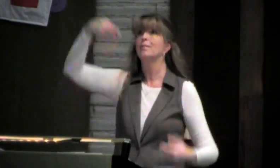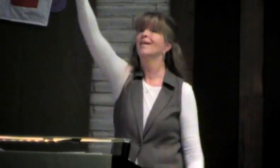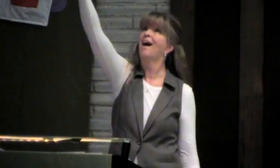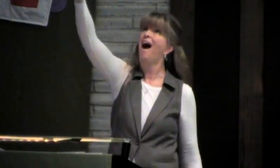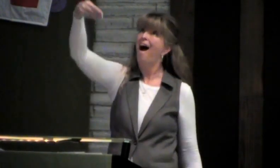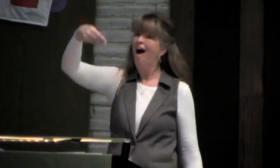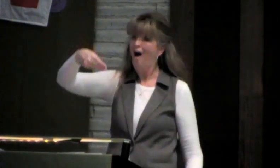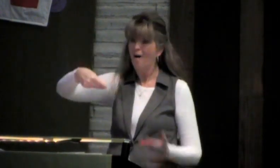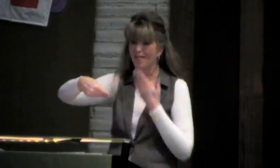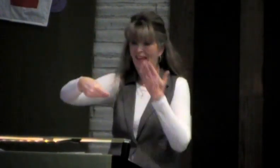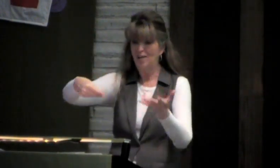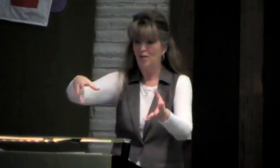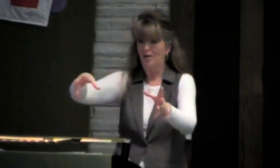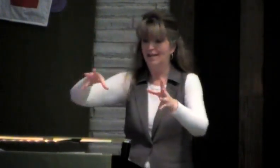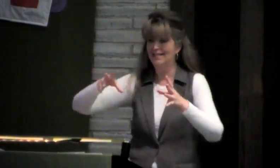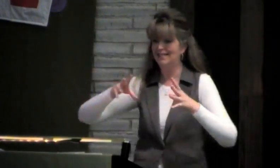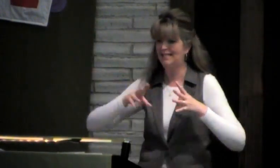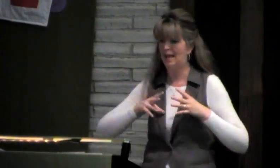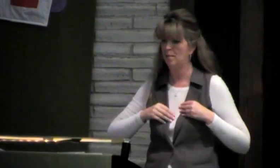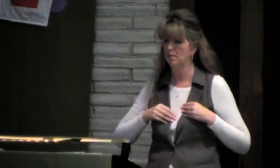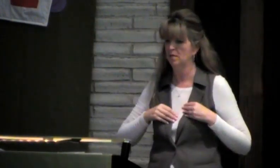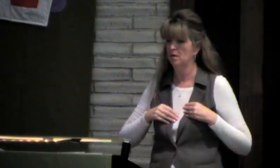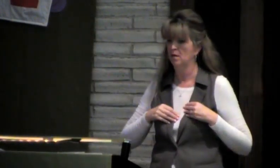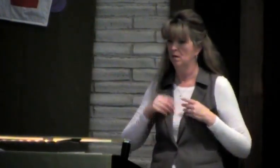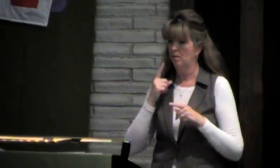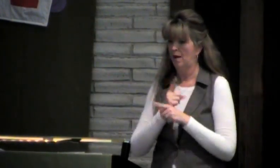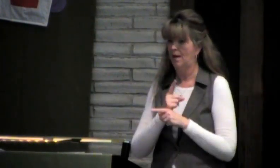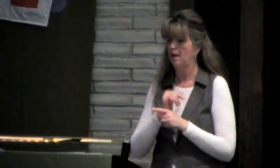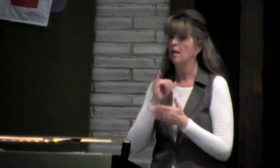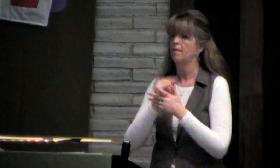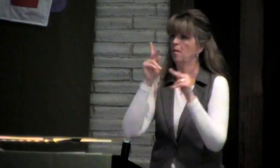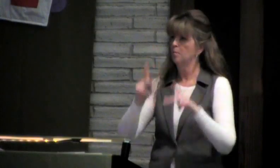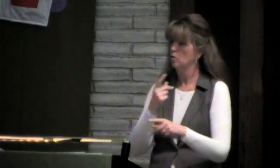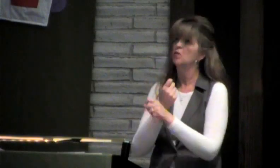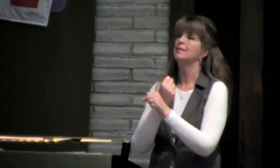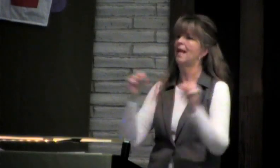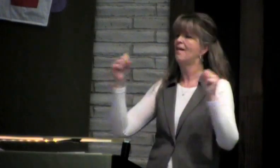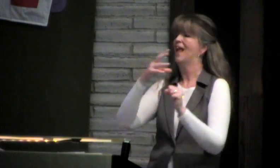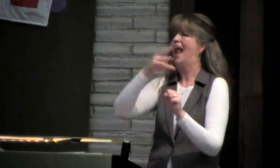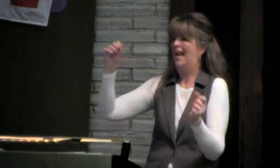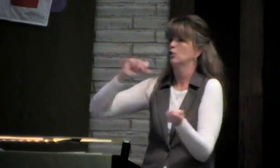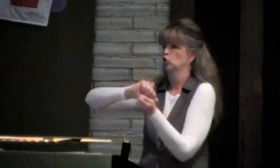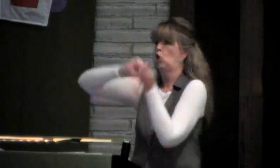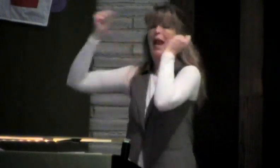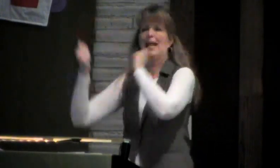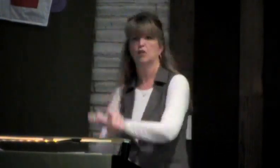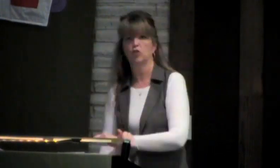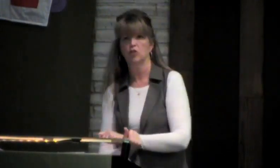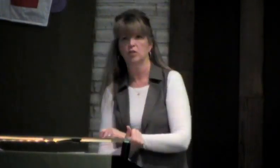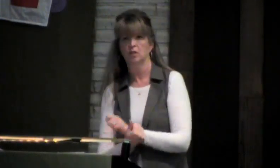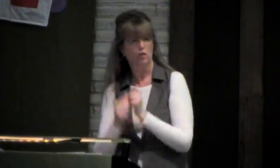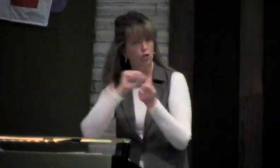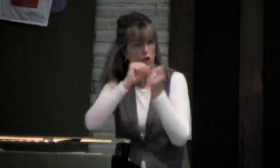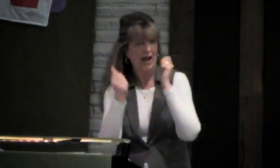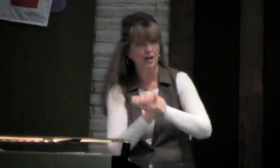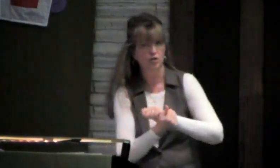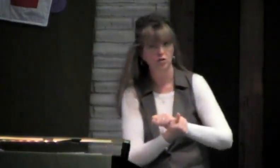and if that person receives that gift with thanks, then that person is saved and changed,